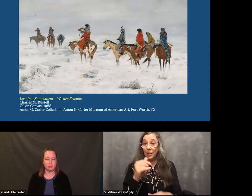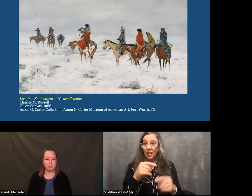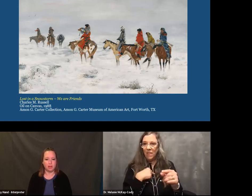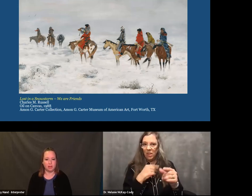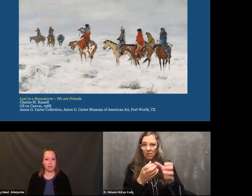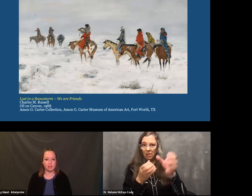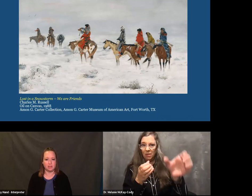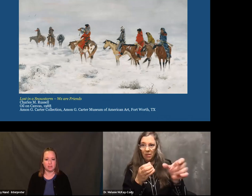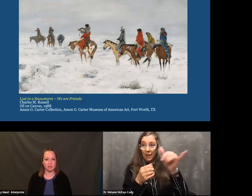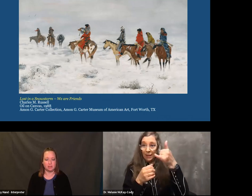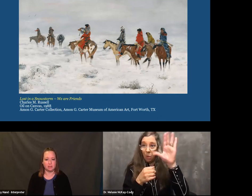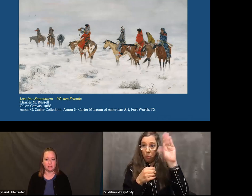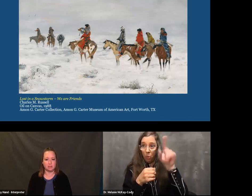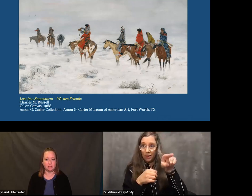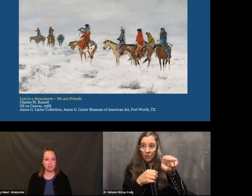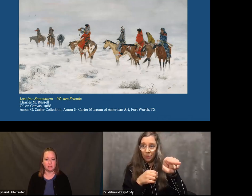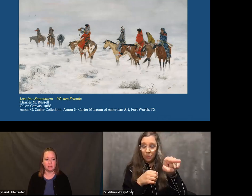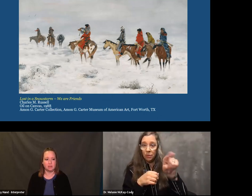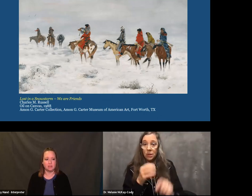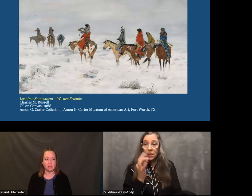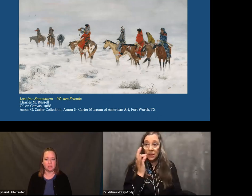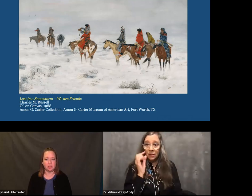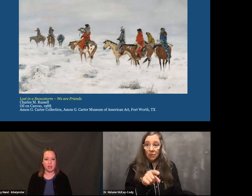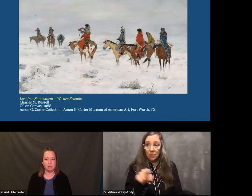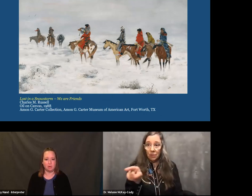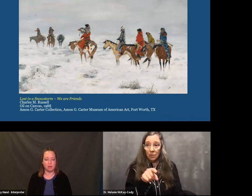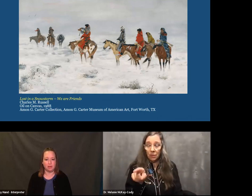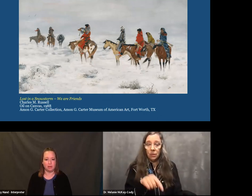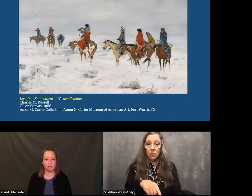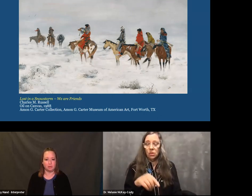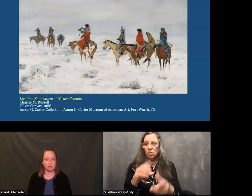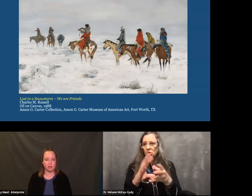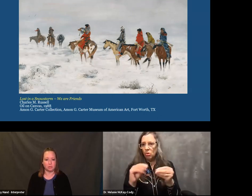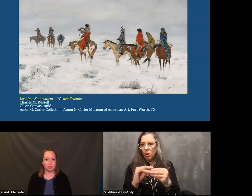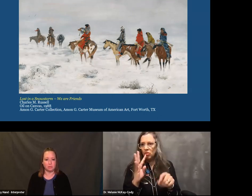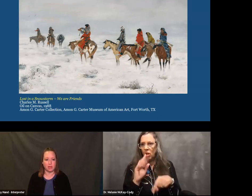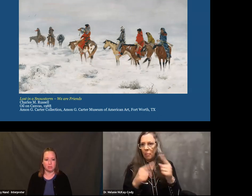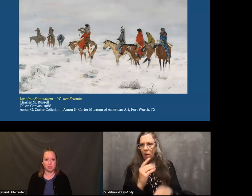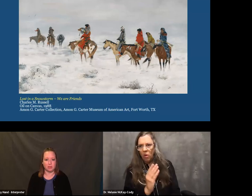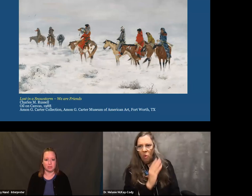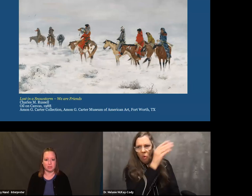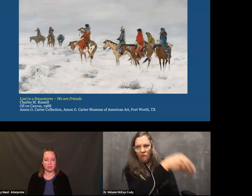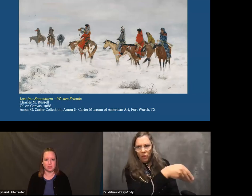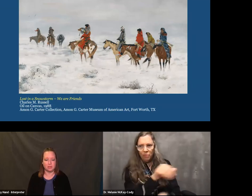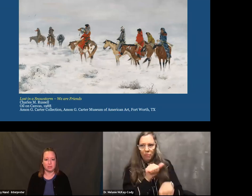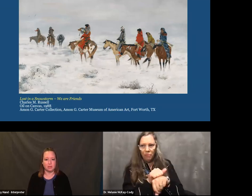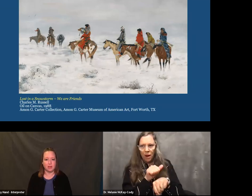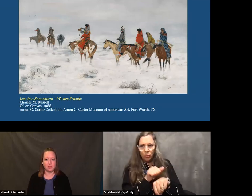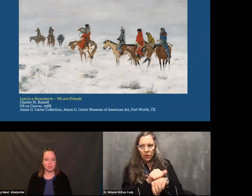A story behind this is that there's a cowboy up at the front or some cowboys.